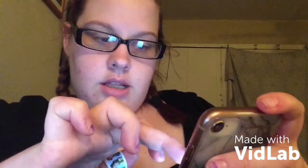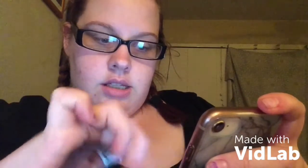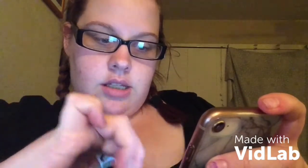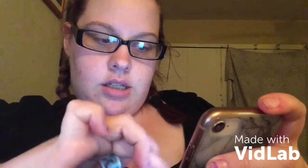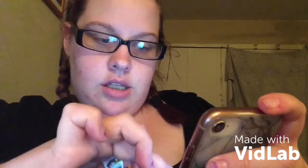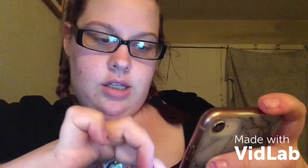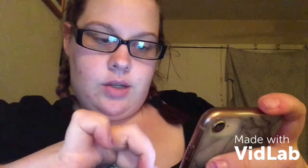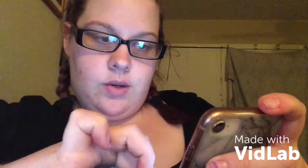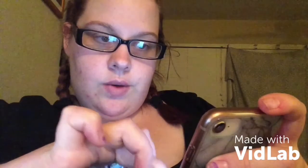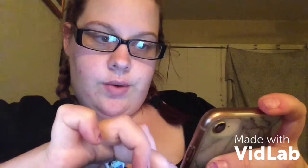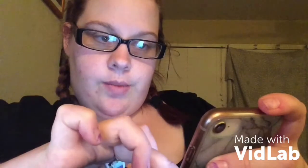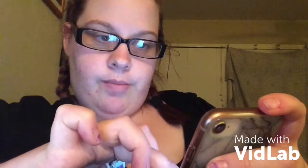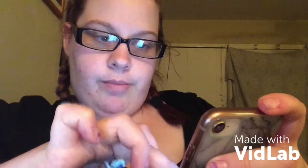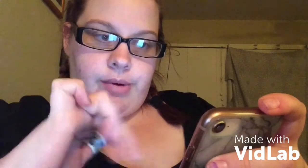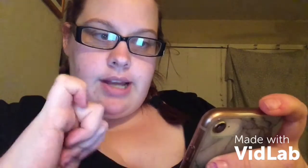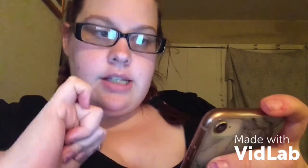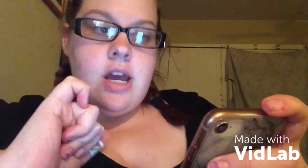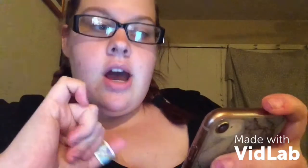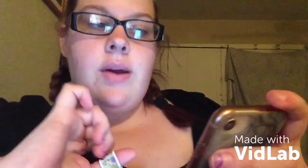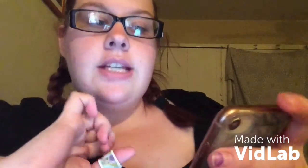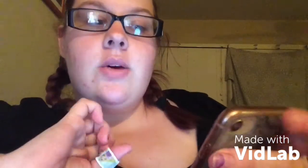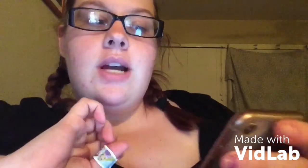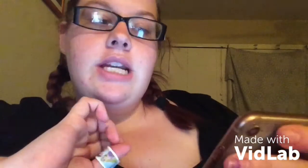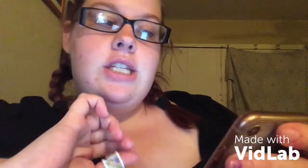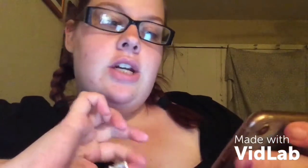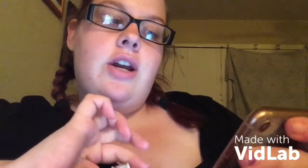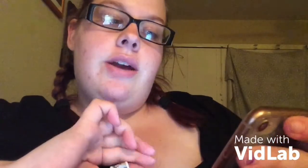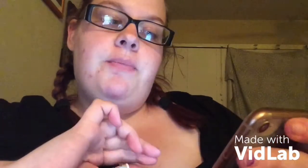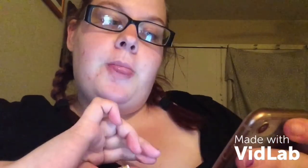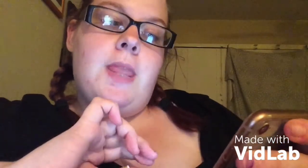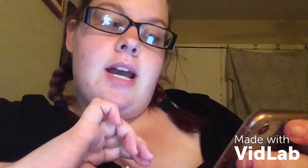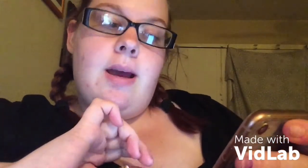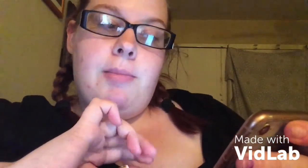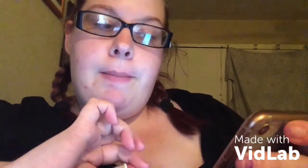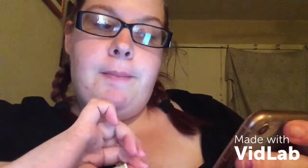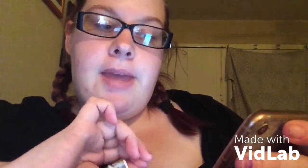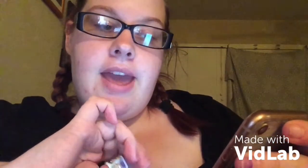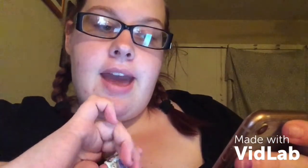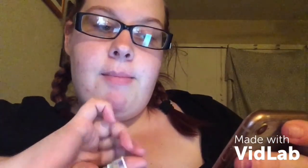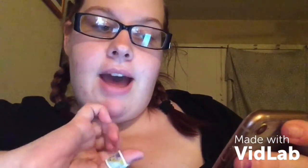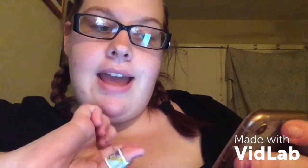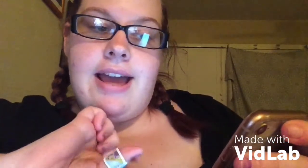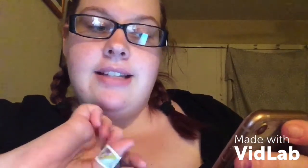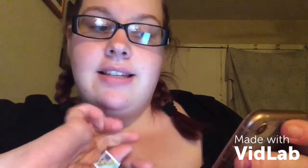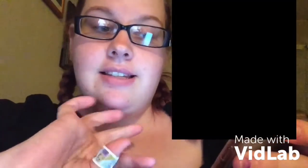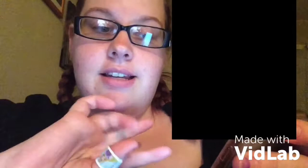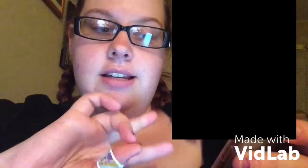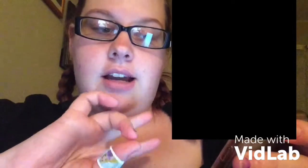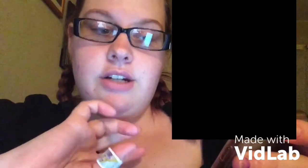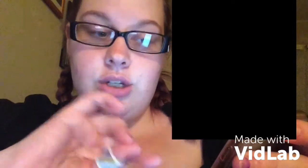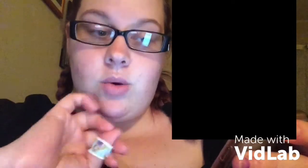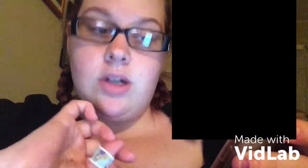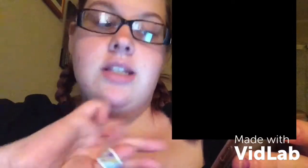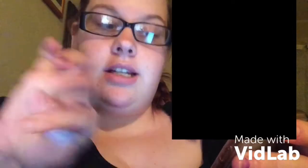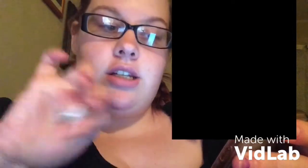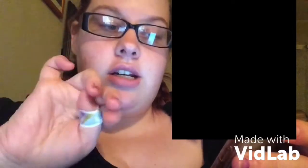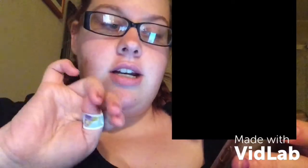let's do Brian's. Okay, so on Instagram, um, B-M-I-S underscore Sinister,